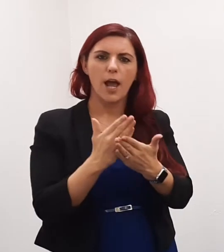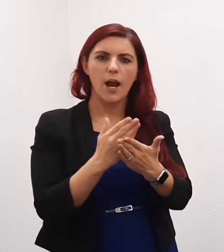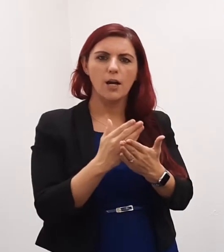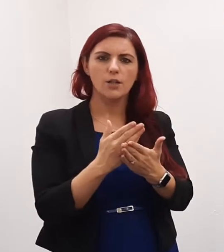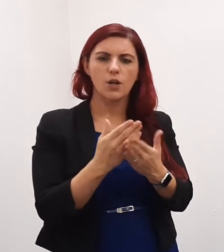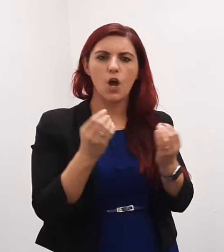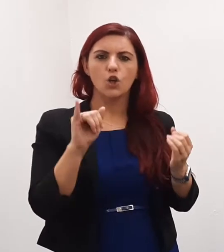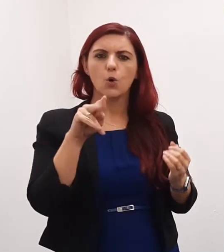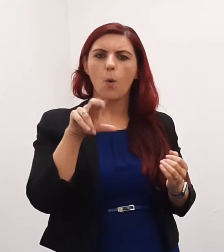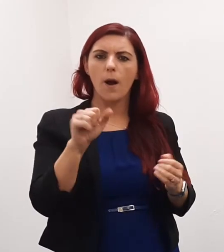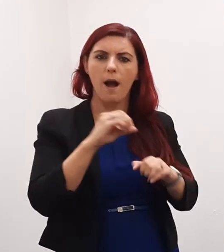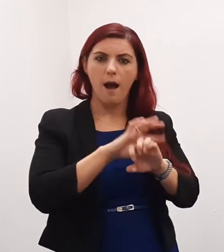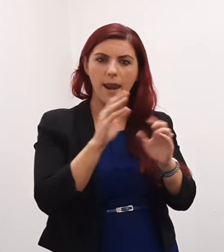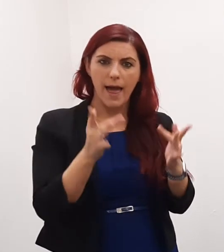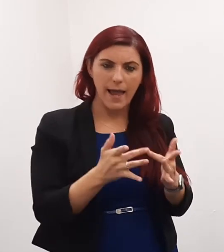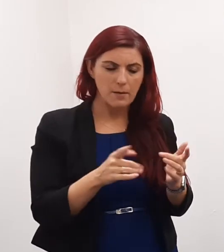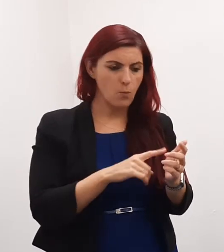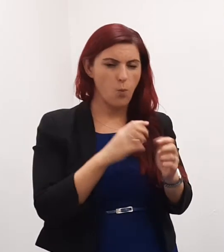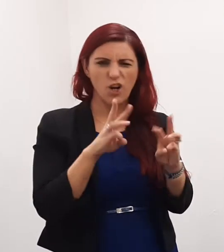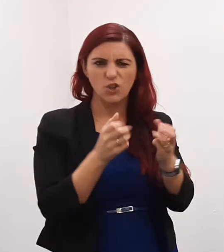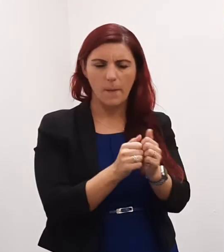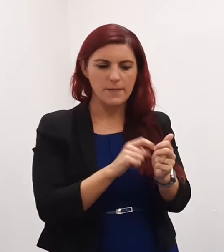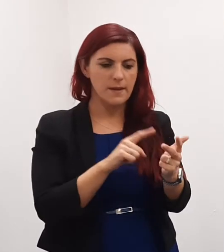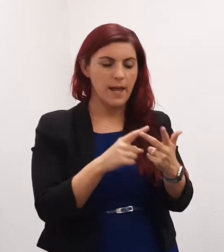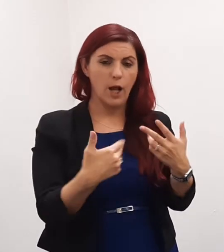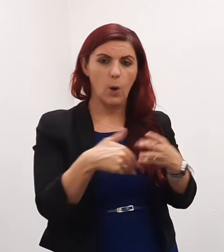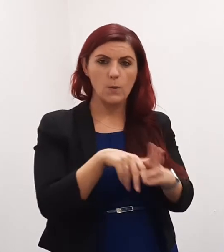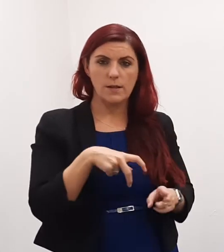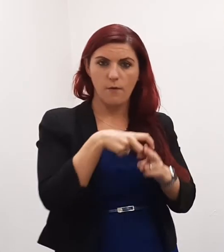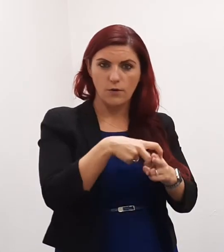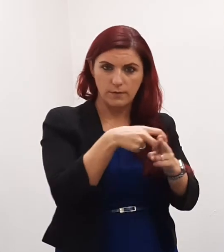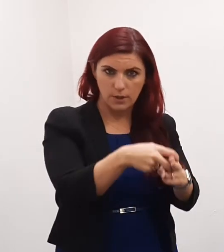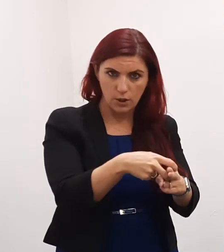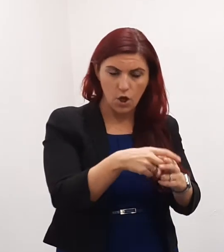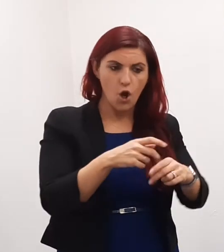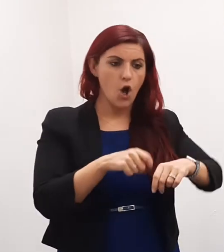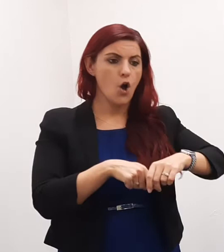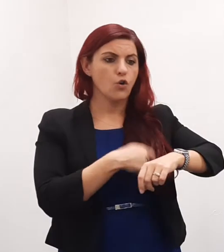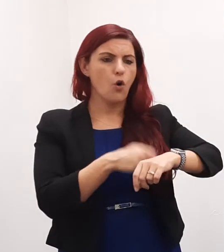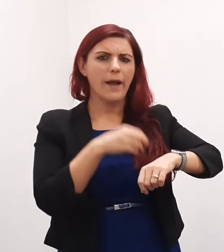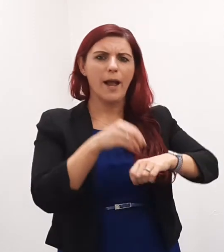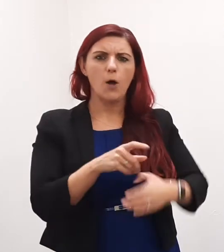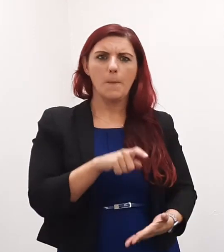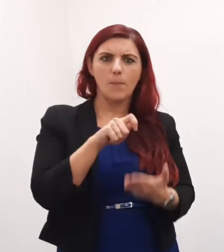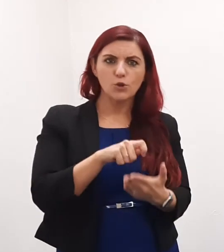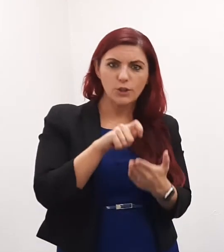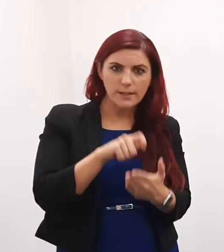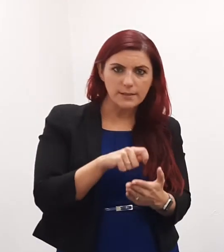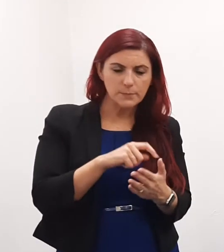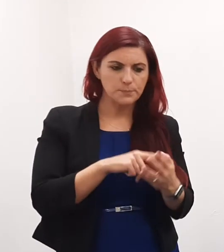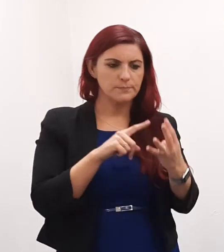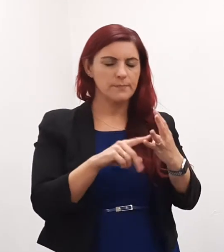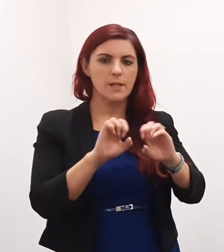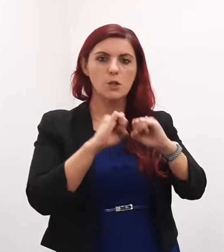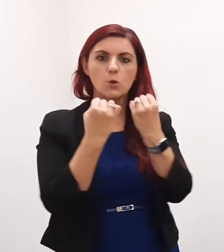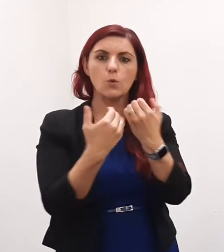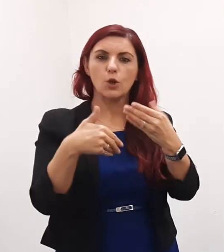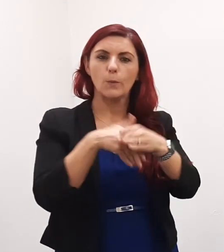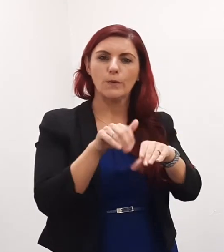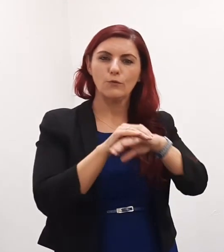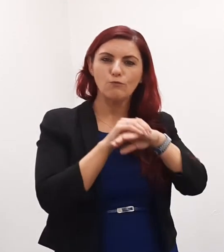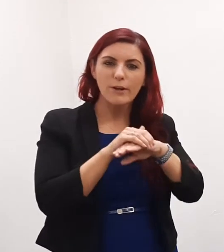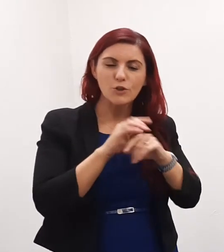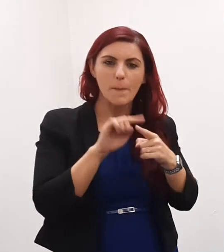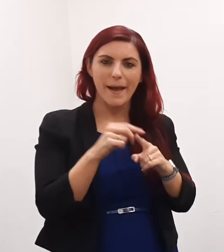inclusive horse riding, cooking on a budget with Mama Najeev, social inclusion friendship and